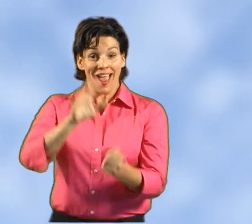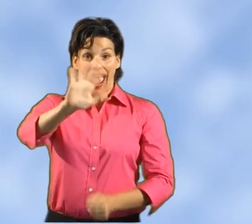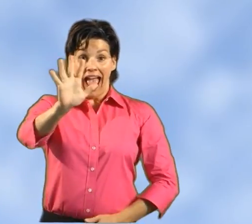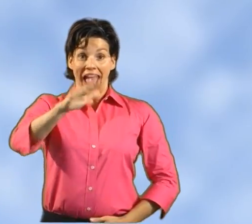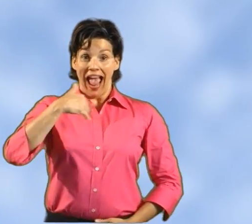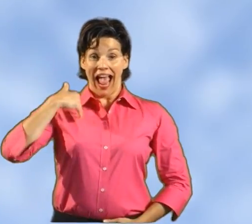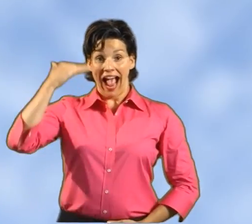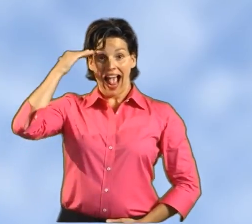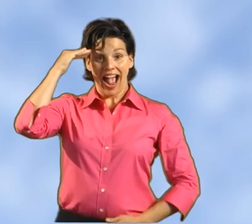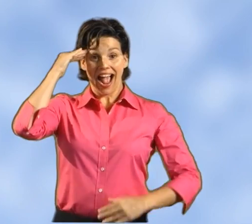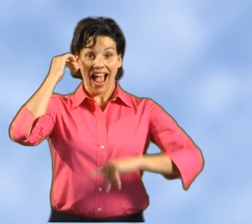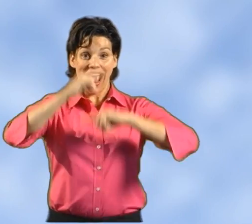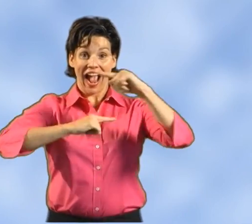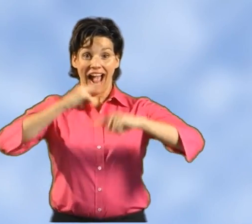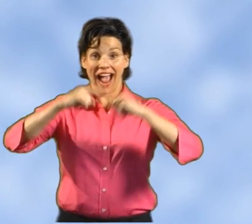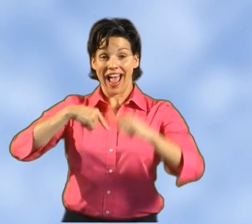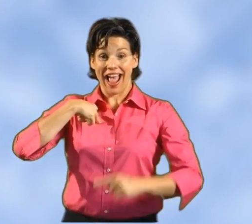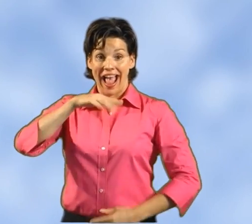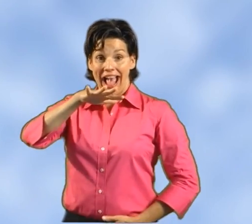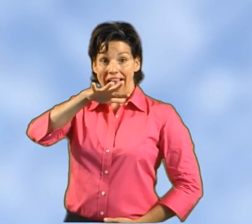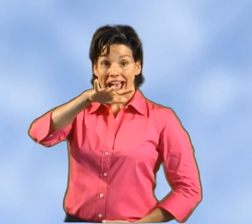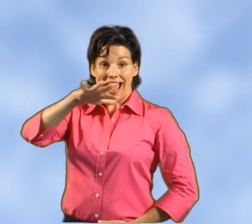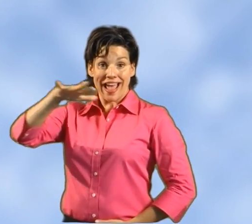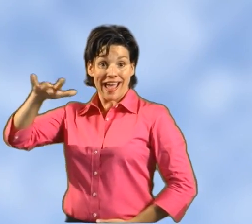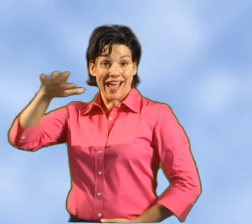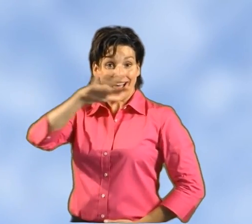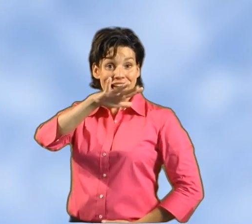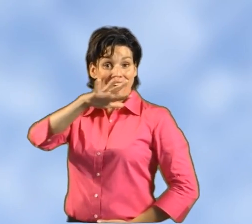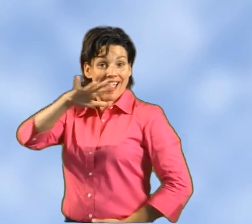who may happen to know a few signs and fingerspelling.